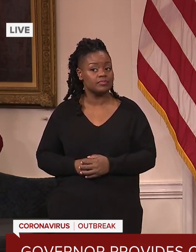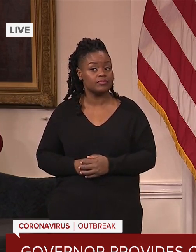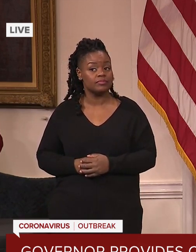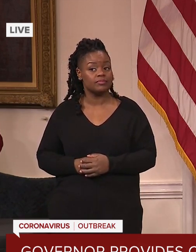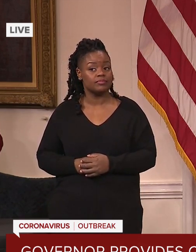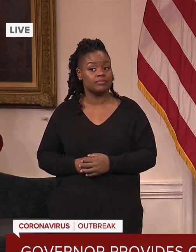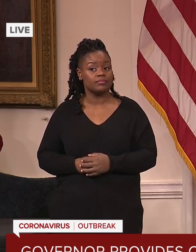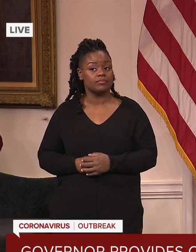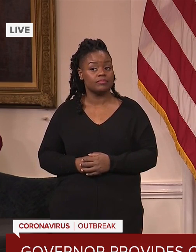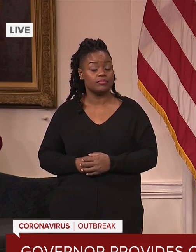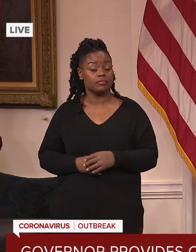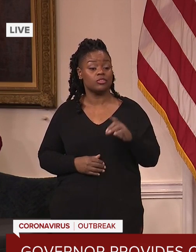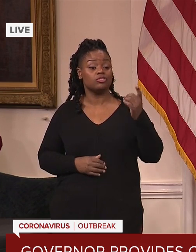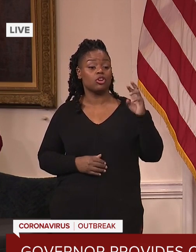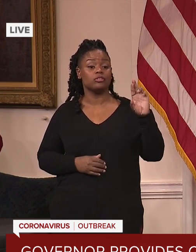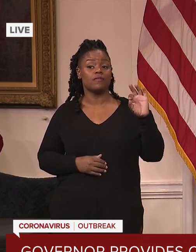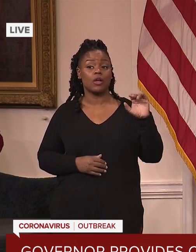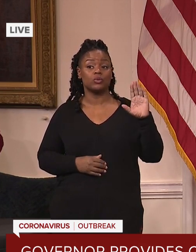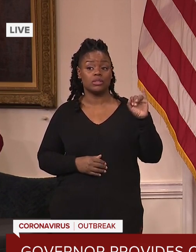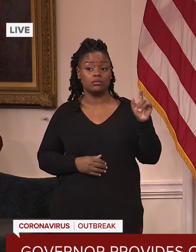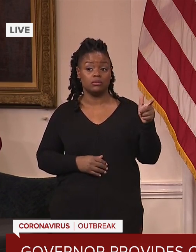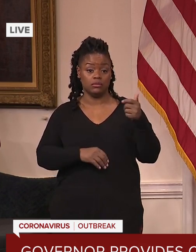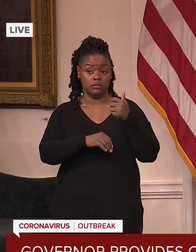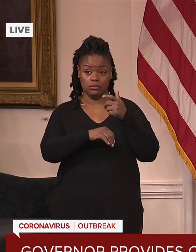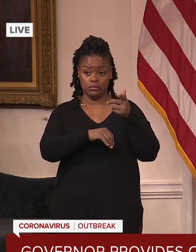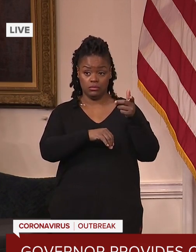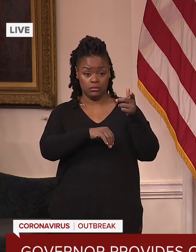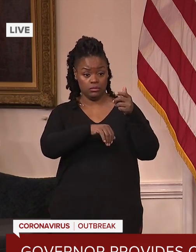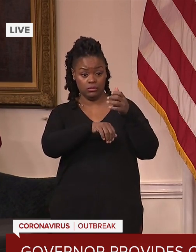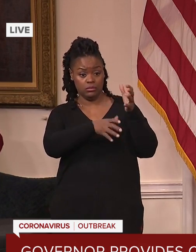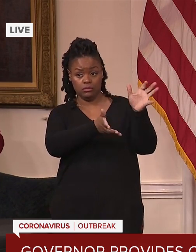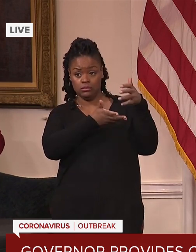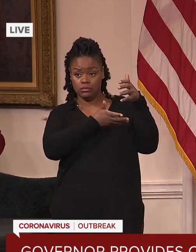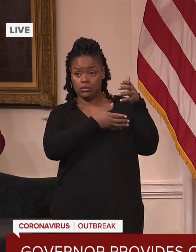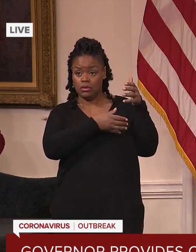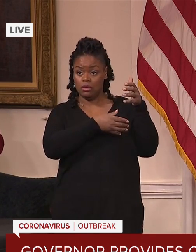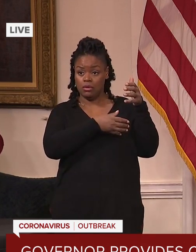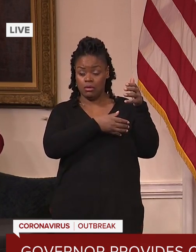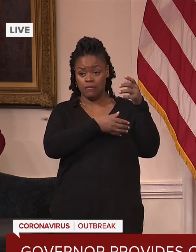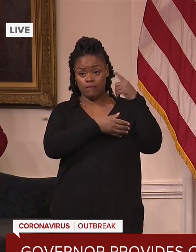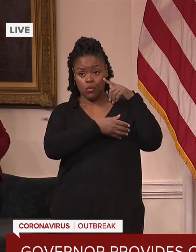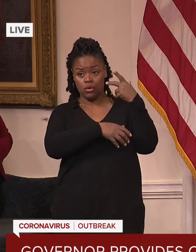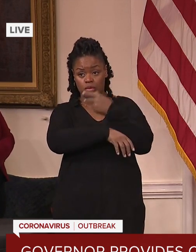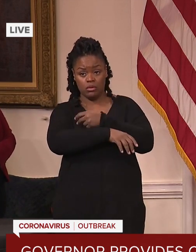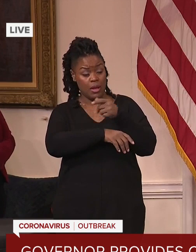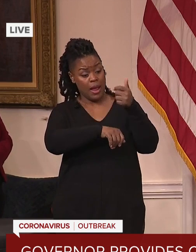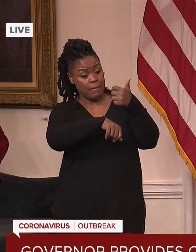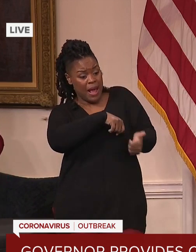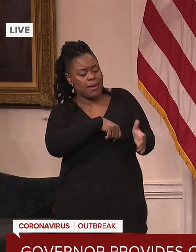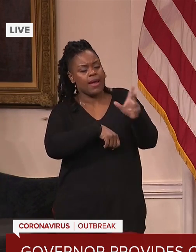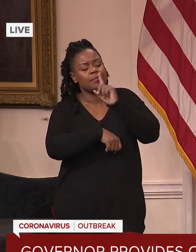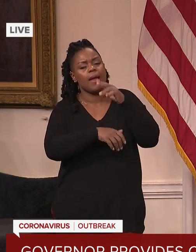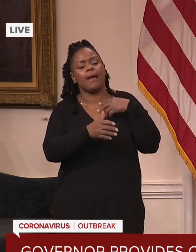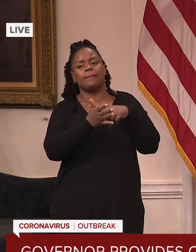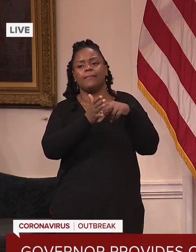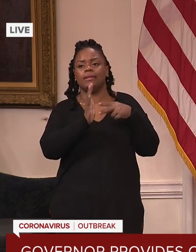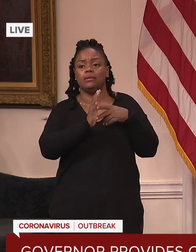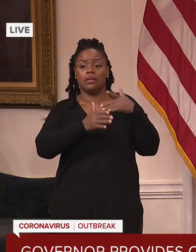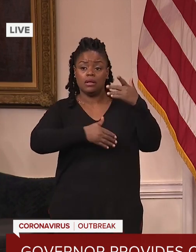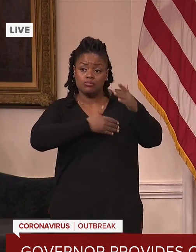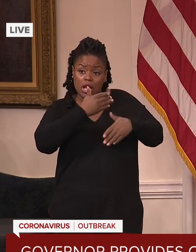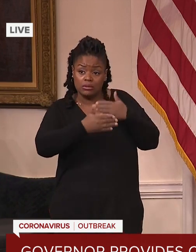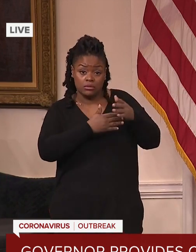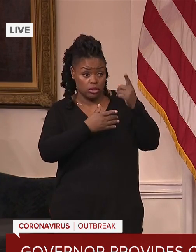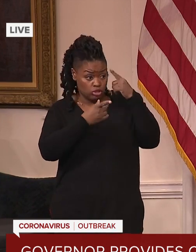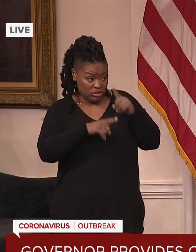the slow rollout because it's such a massive undertaking. Do you agree with that? Yeah, I do. I said the same thing on television a week and a